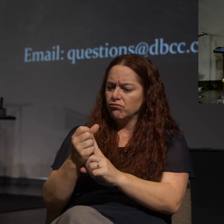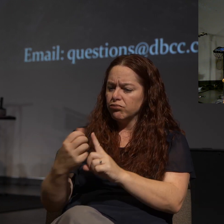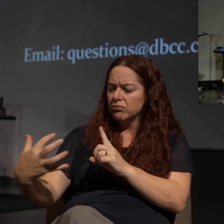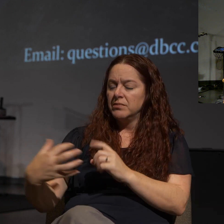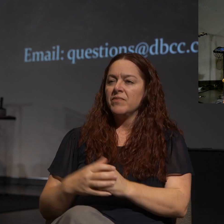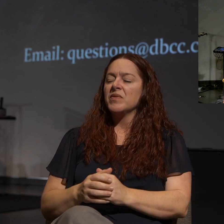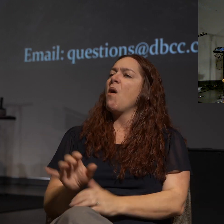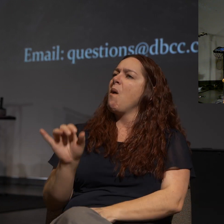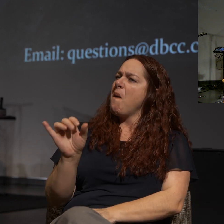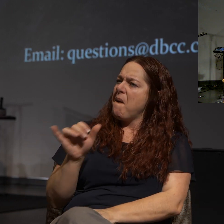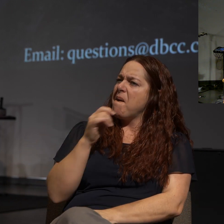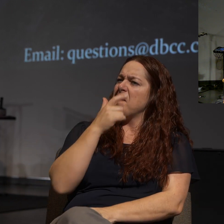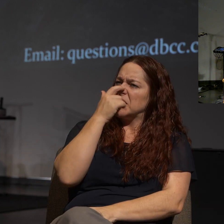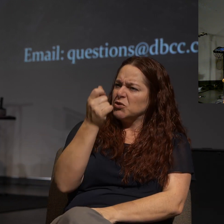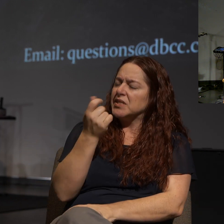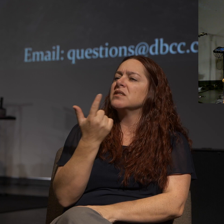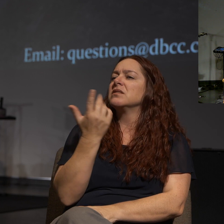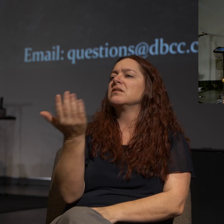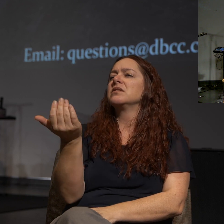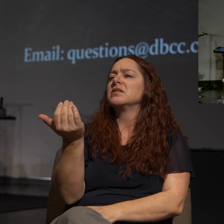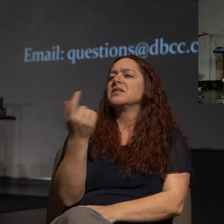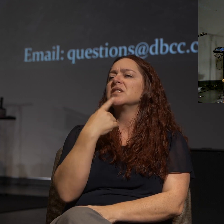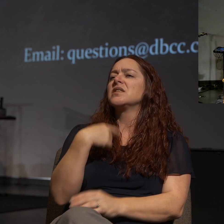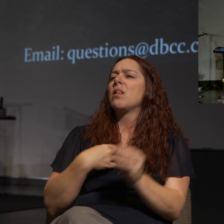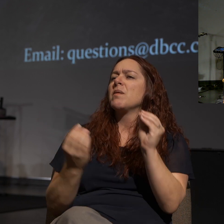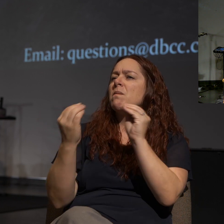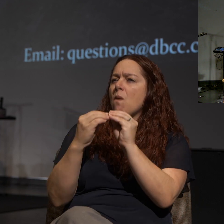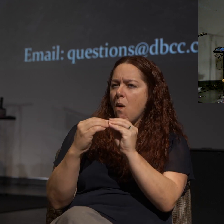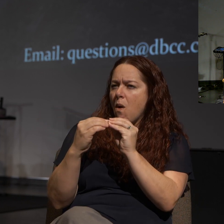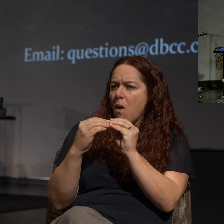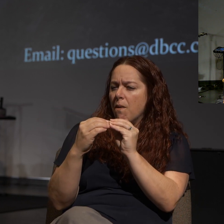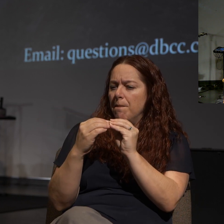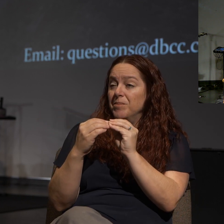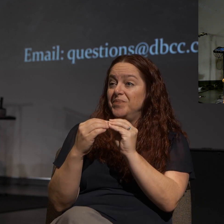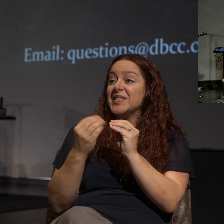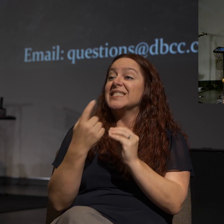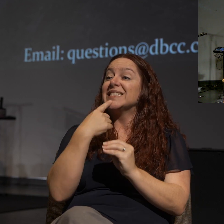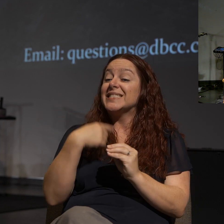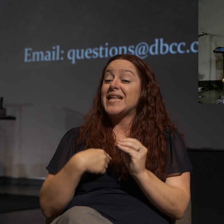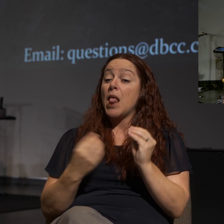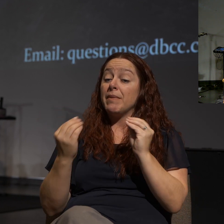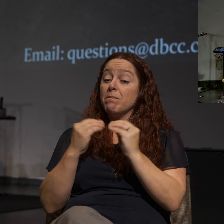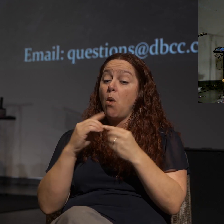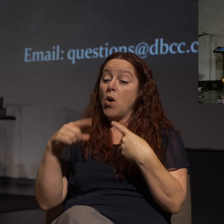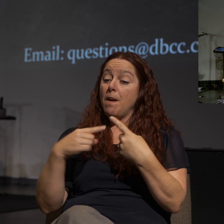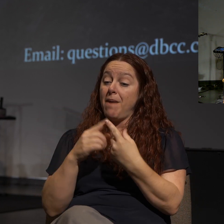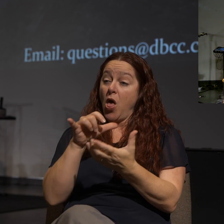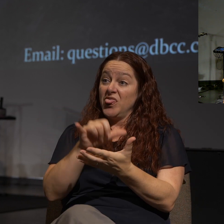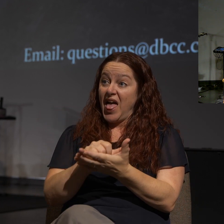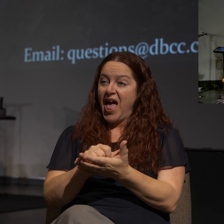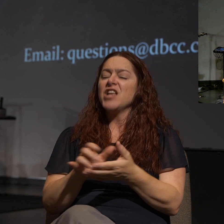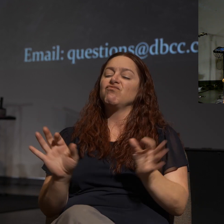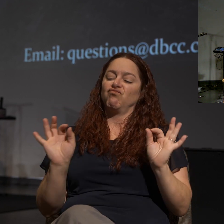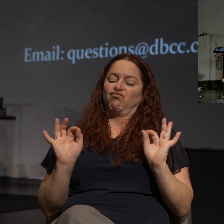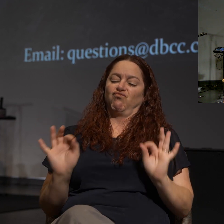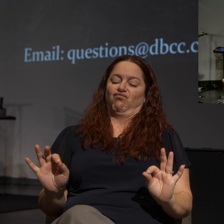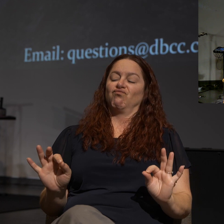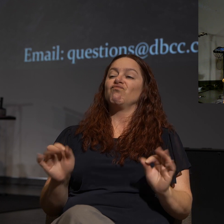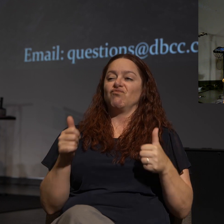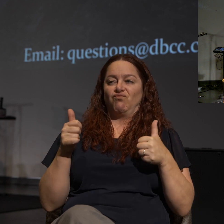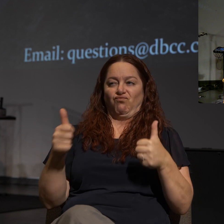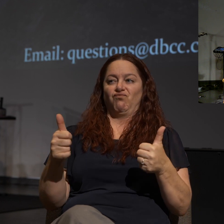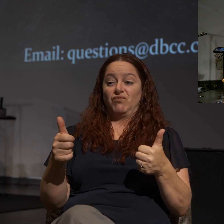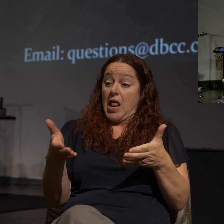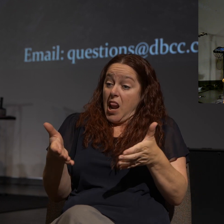Oh, that is interesting. Would you tell me more about that? Tell me more about that is huge, ladies and gentlemen. Tell me more about that